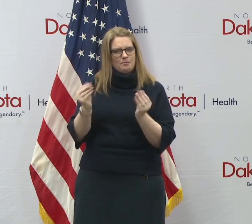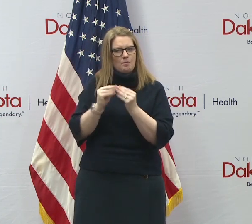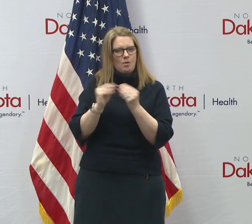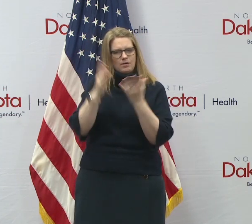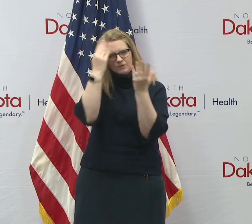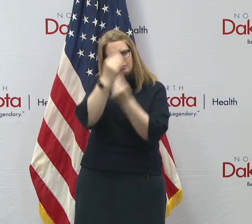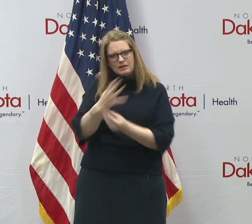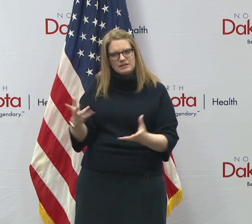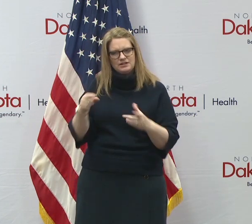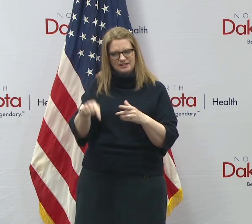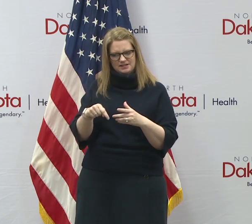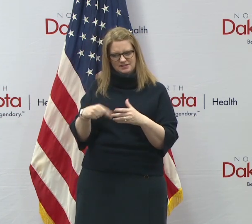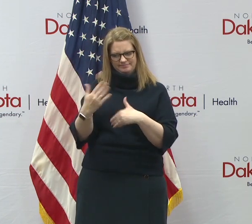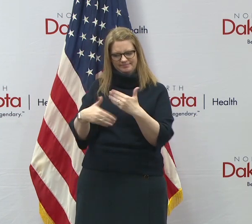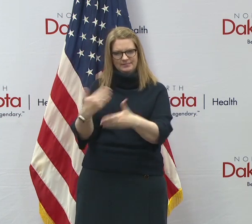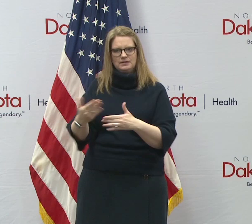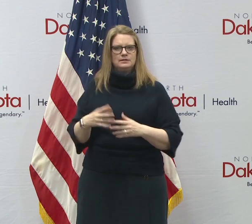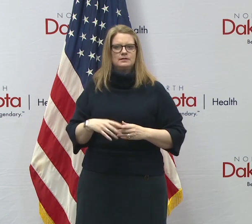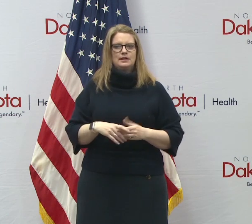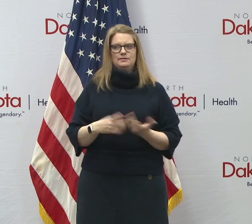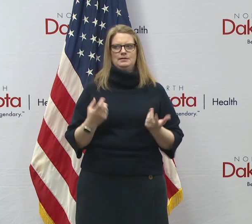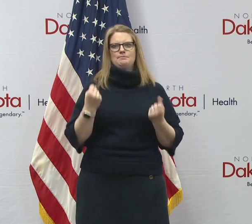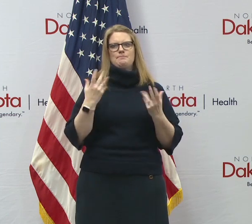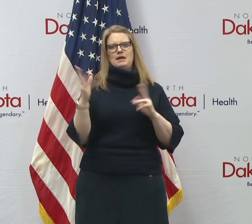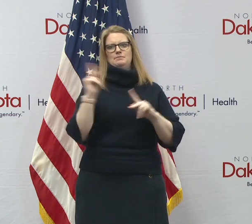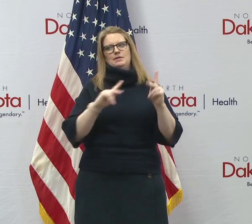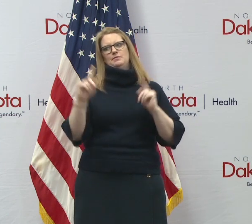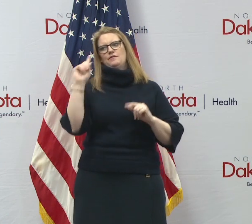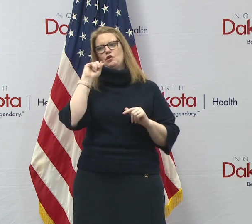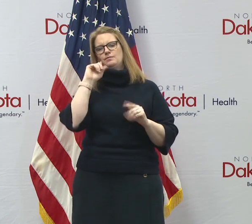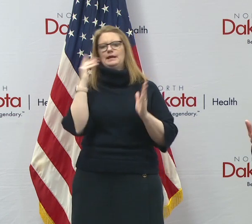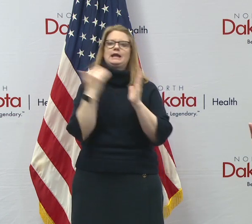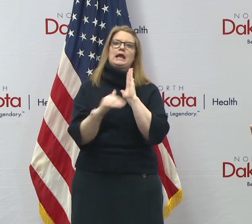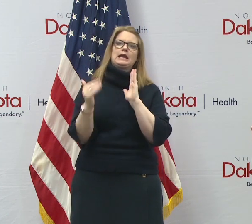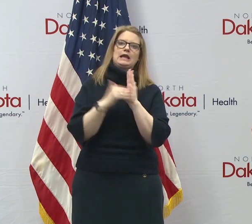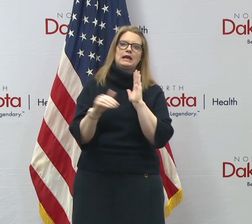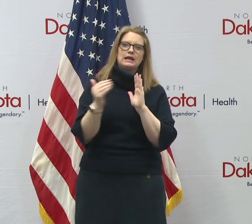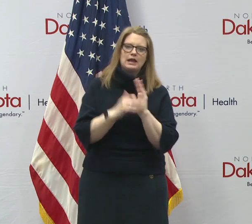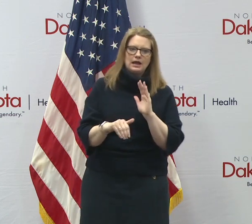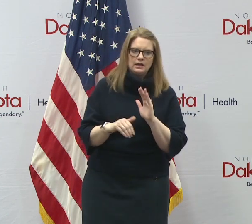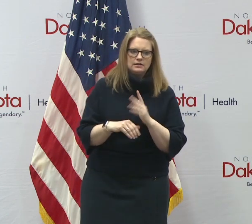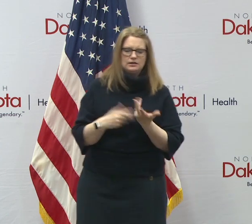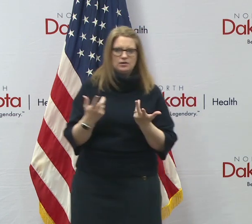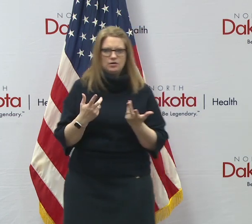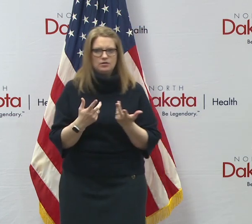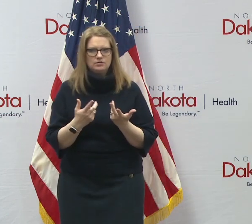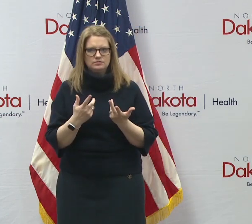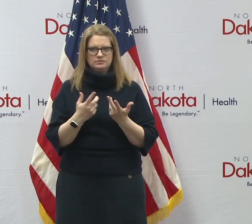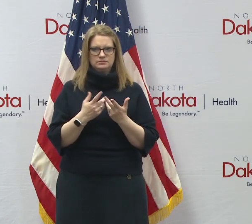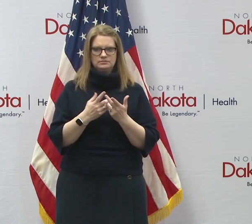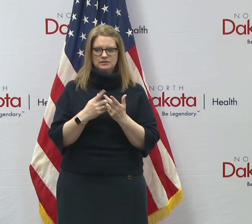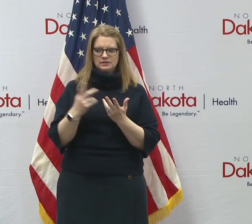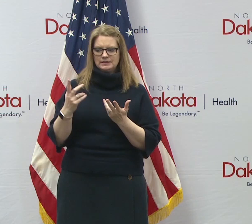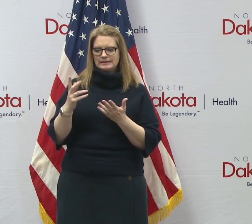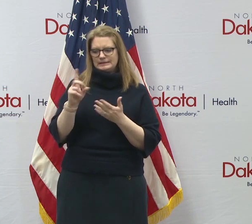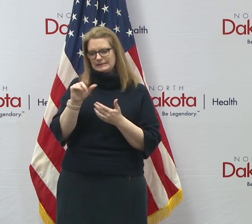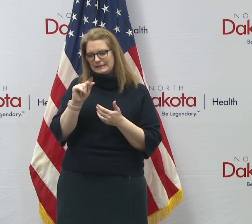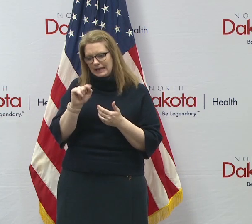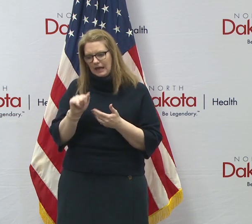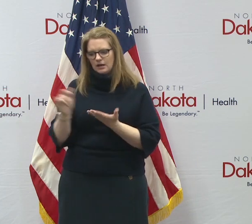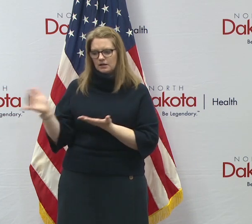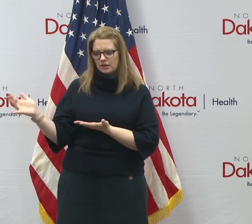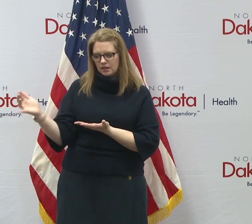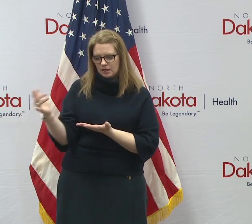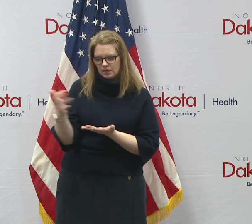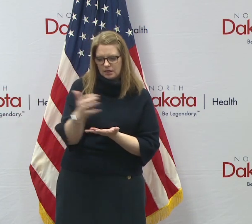these things where you guys have heard, people have heard me talk for years about if you've manually collected data, which means, uh, you know, a state employee